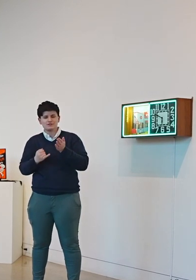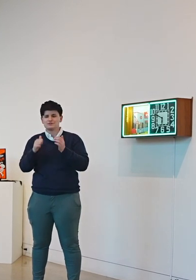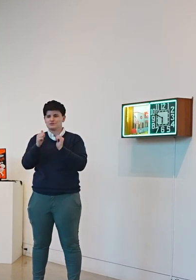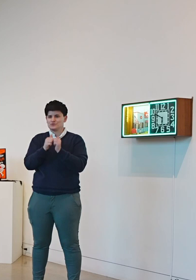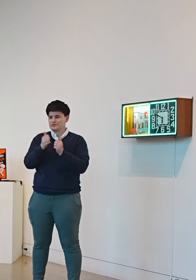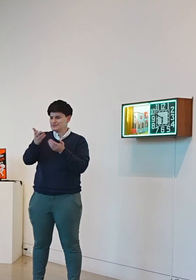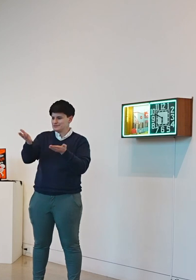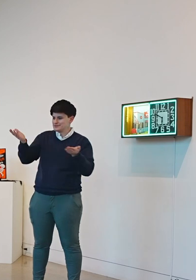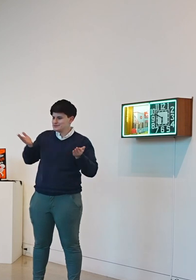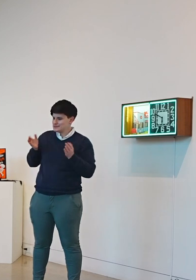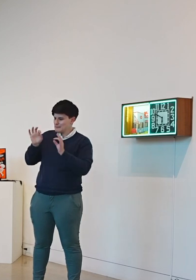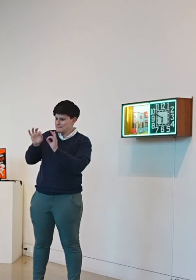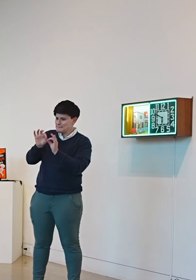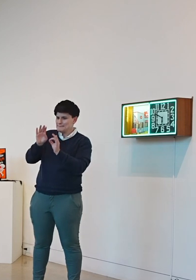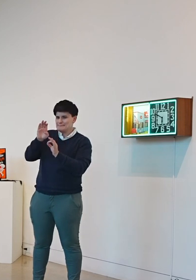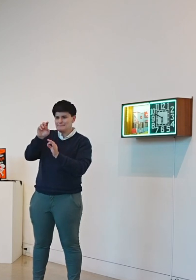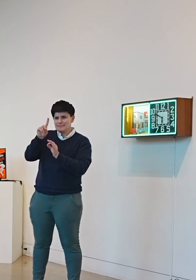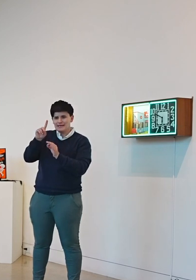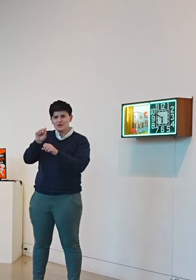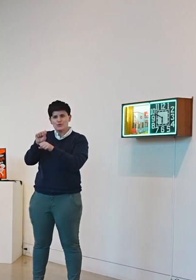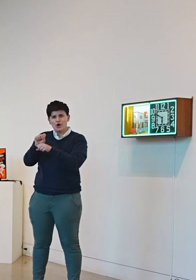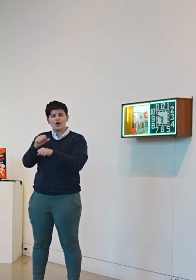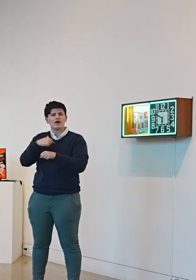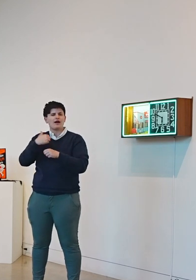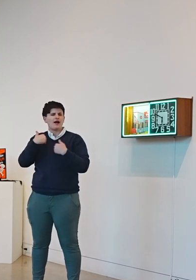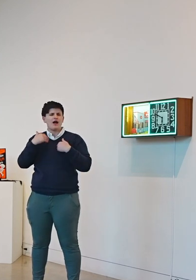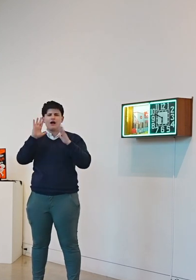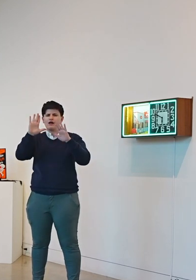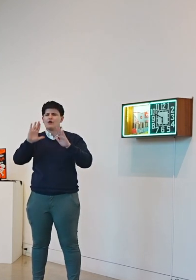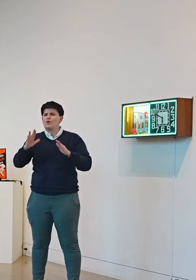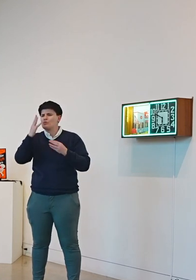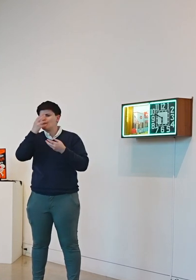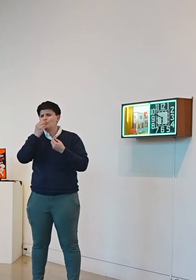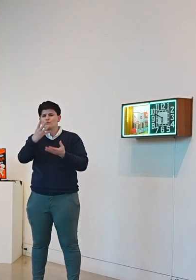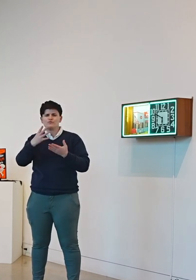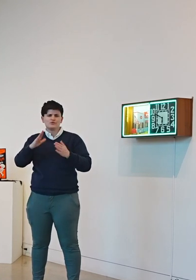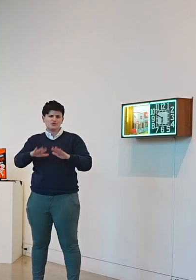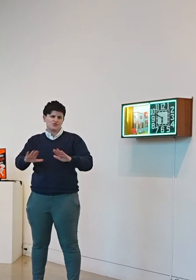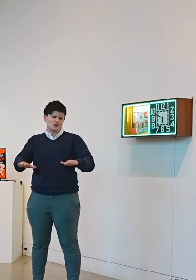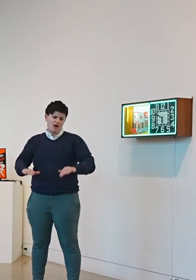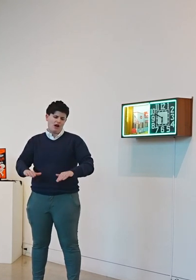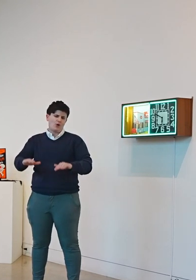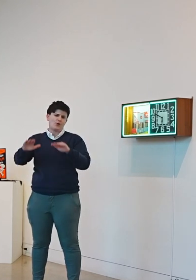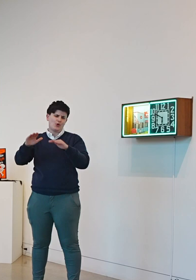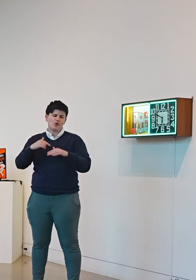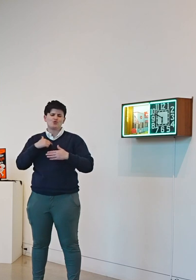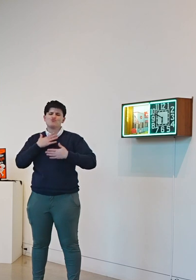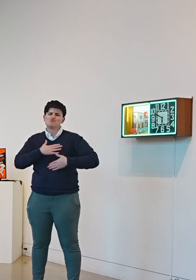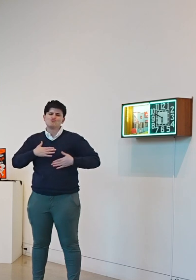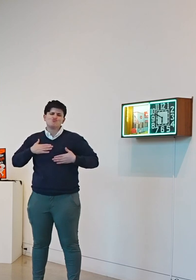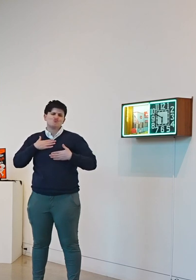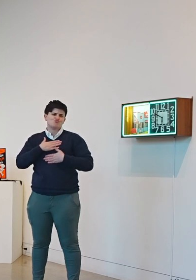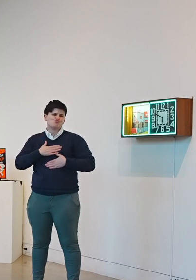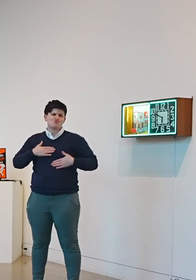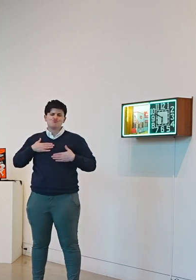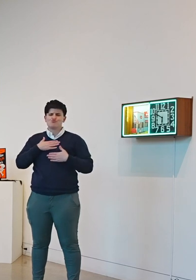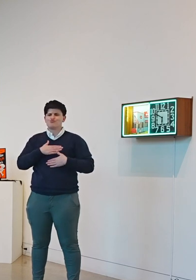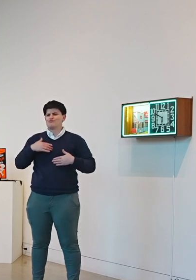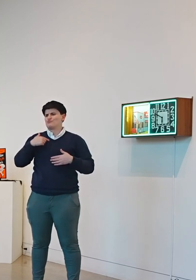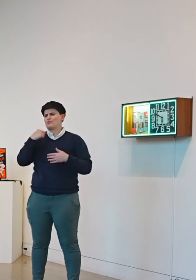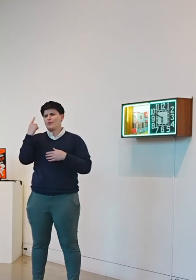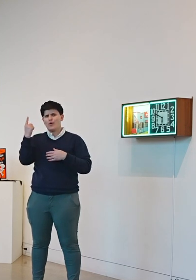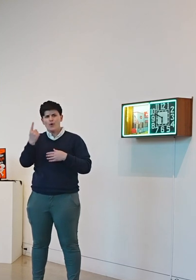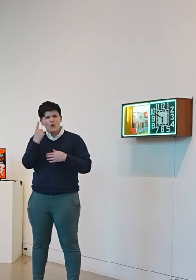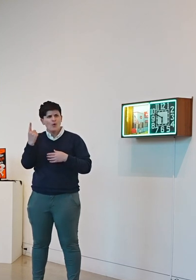I had a great childhood and I've always enjoyed everything